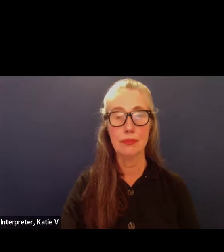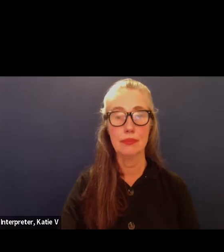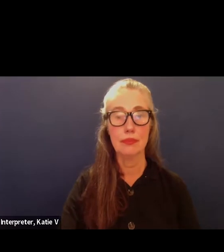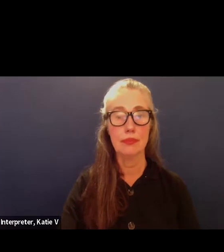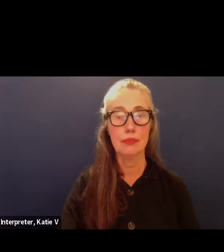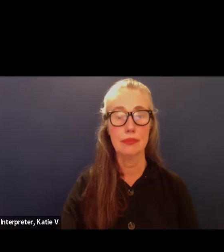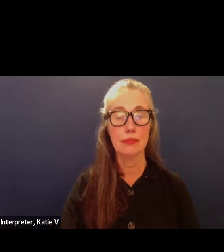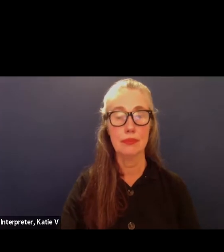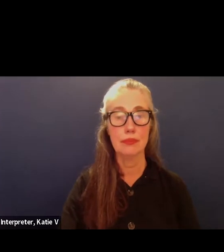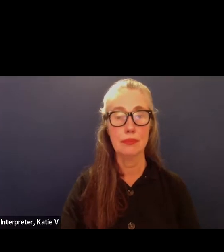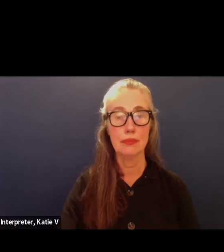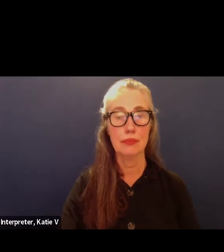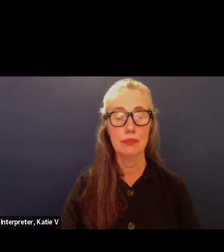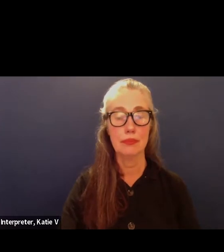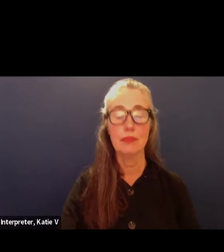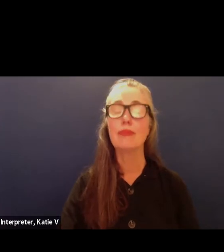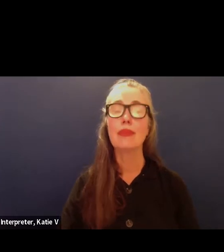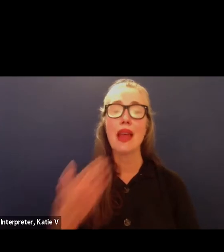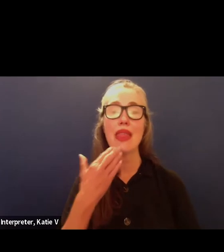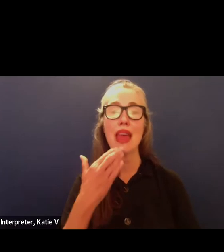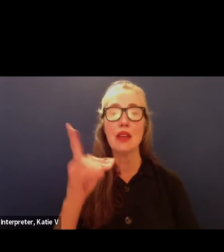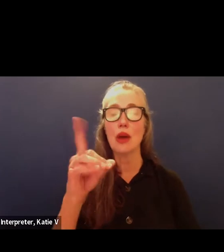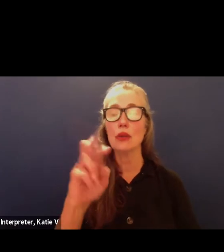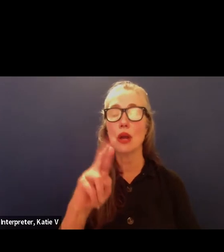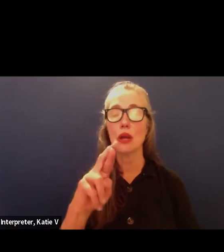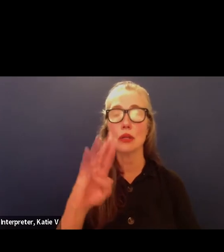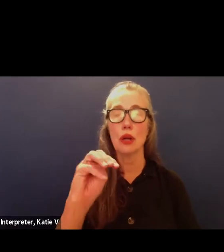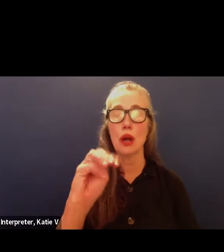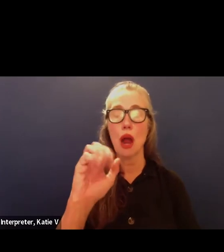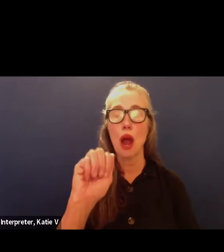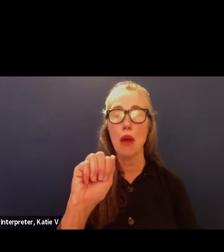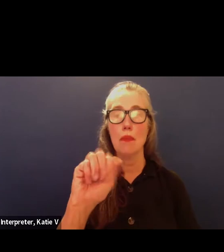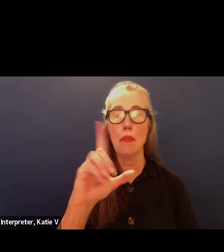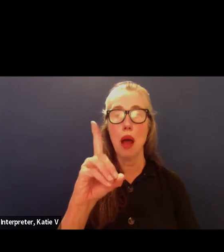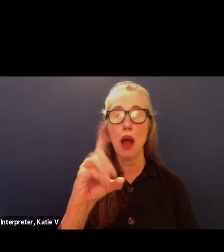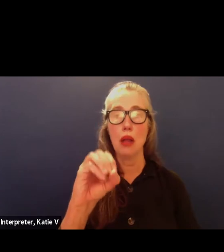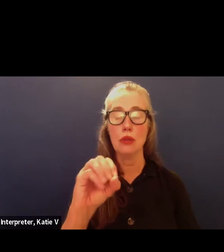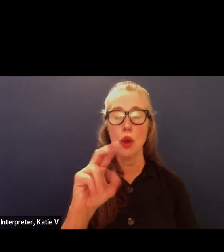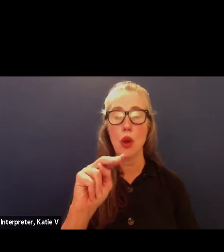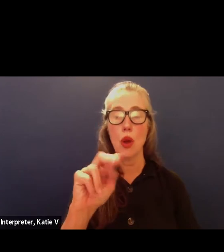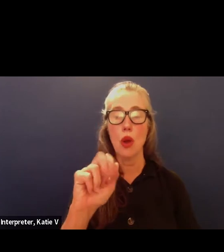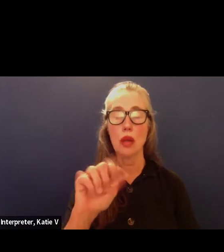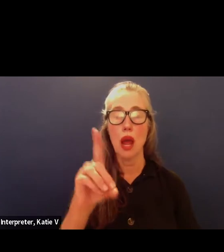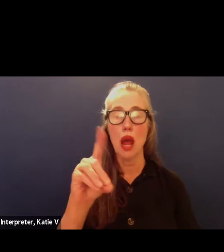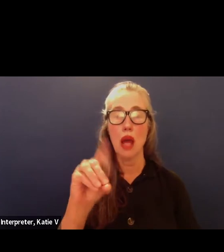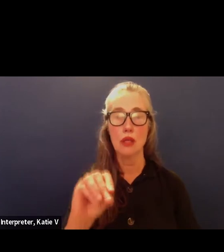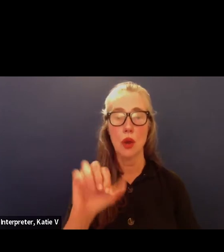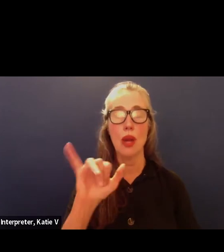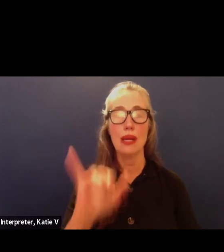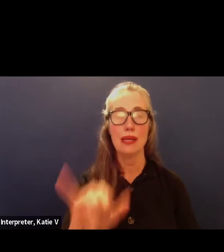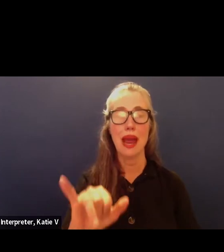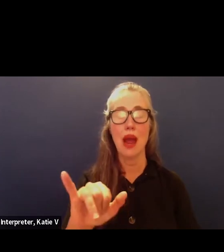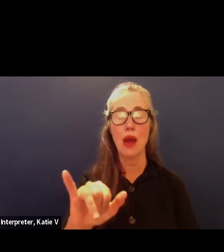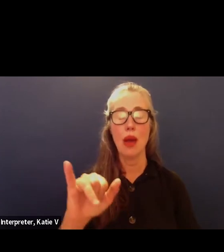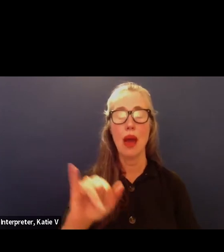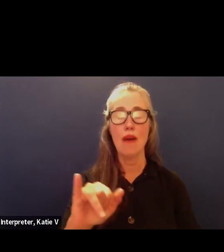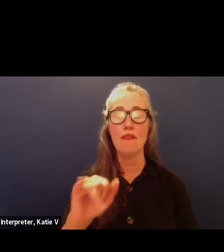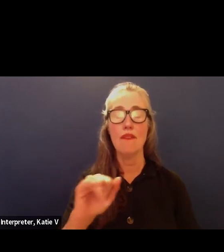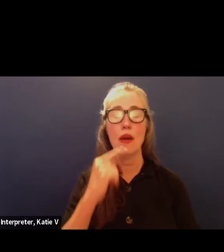thank you and now dr malinado will you lead us in the pledge of allegiance please rise and face the flag